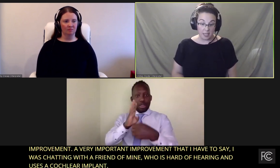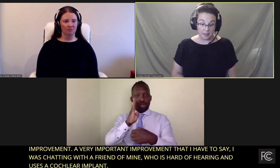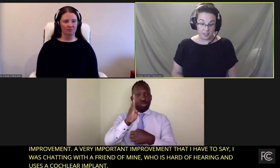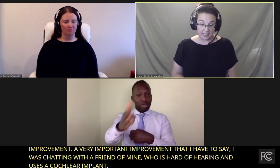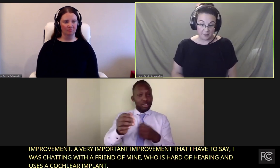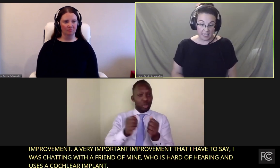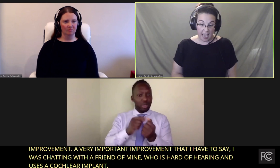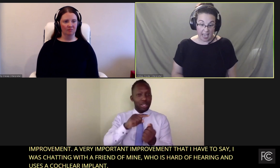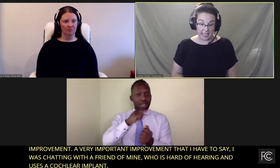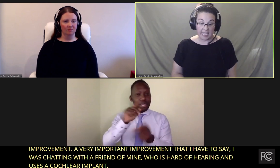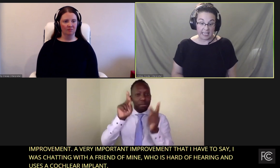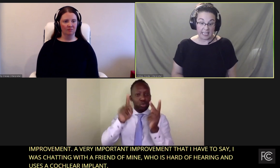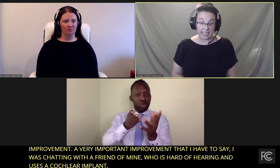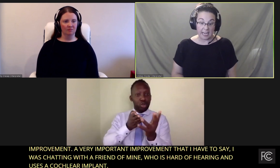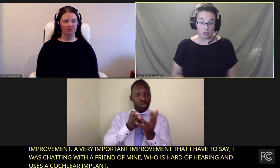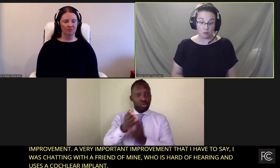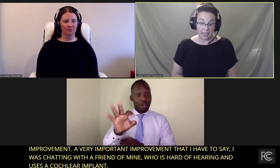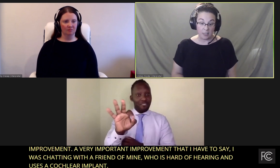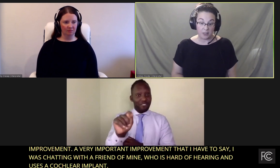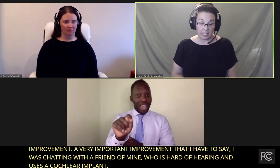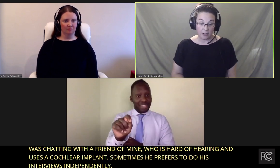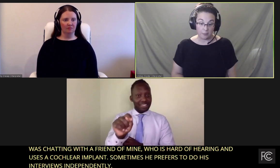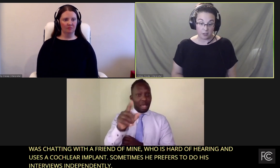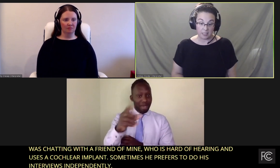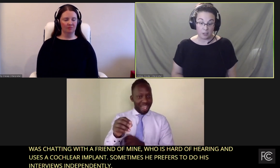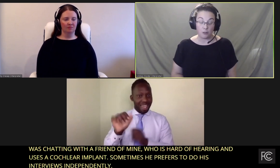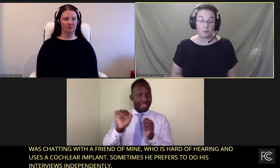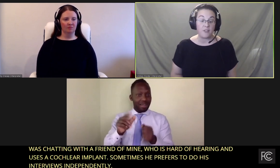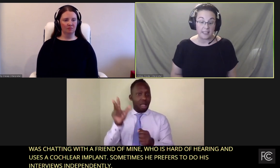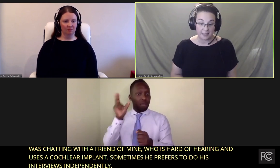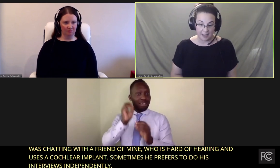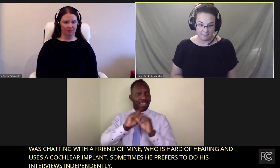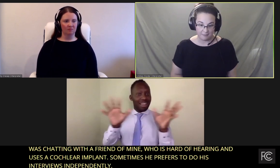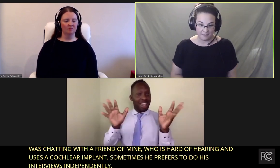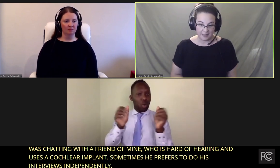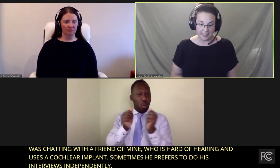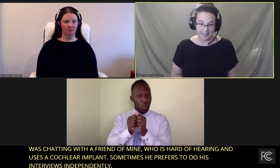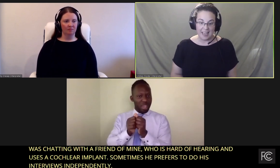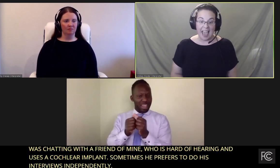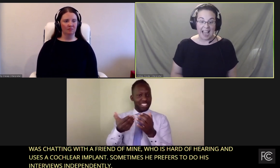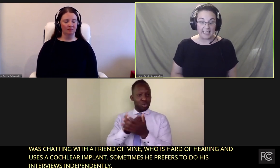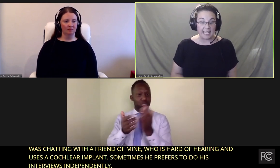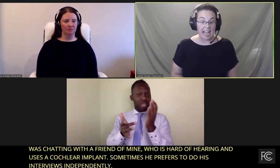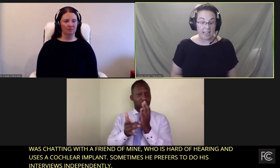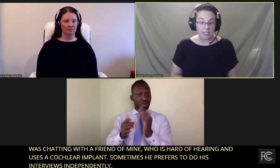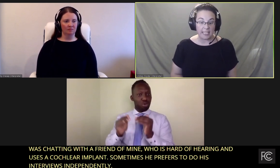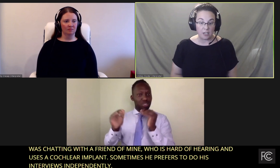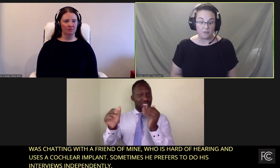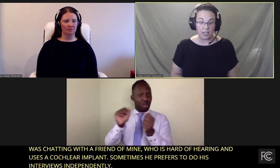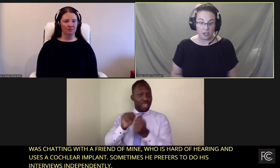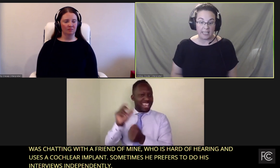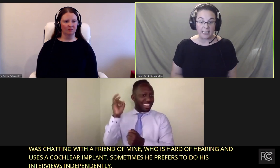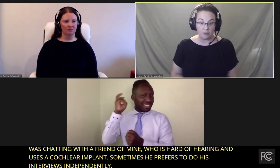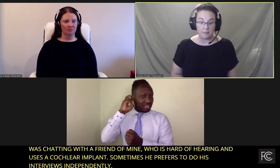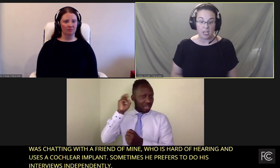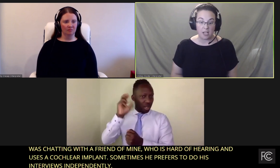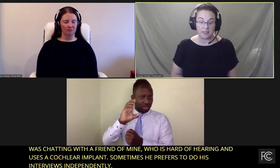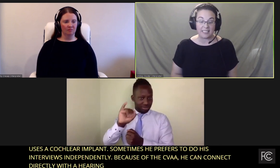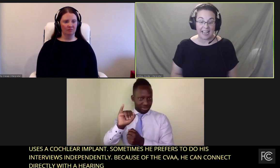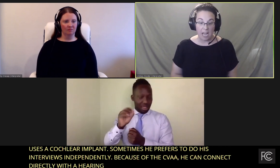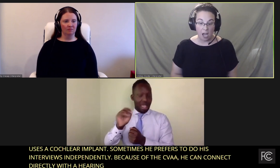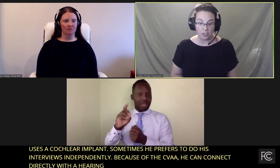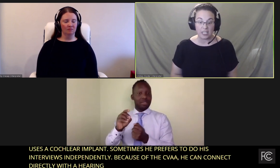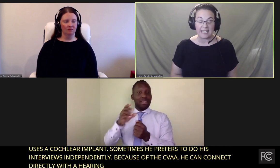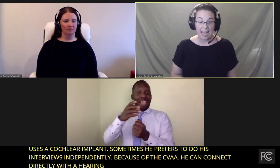Because of the CBA, he can connect directly with the hearing person through FaceTime. And he can actually hear very clearly